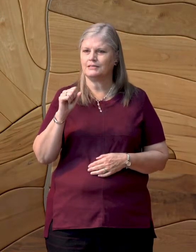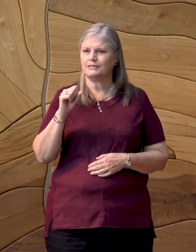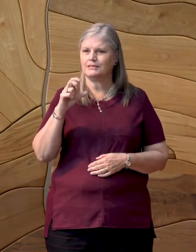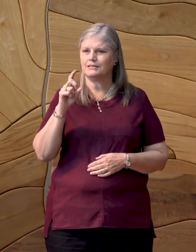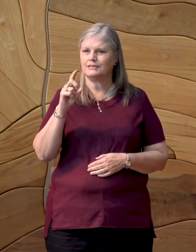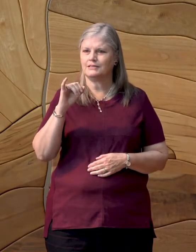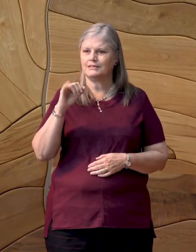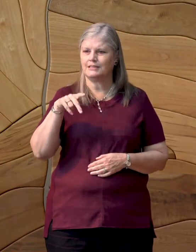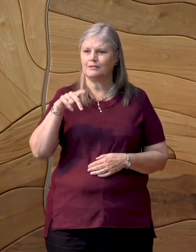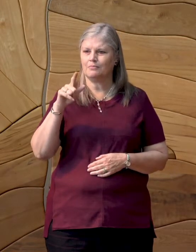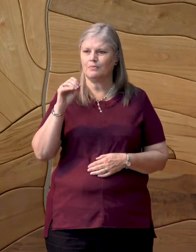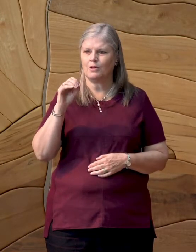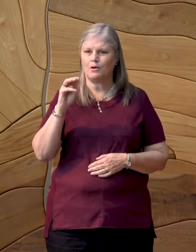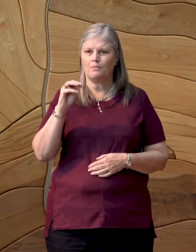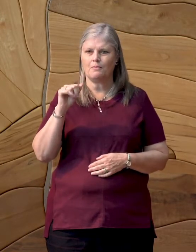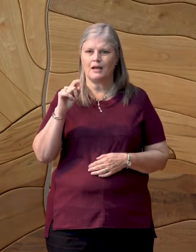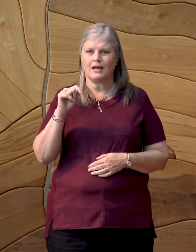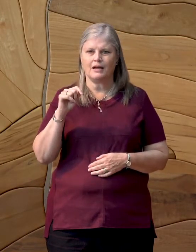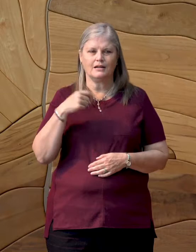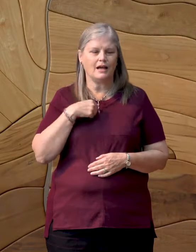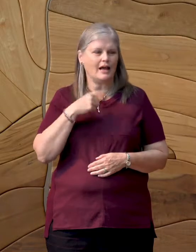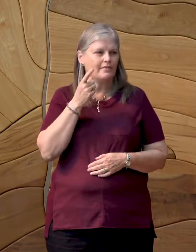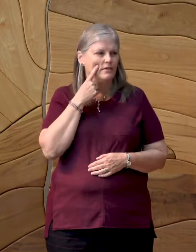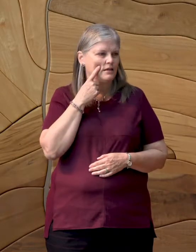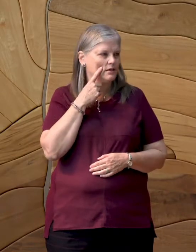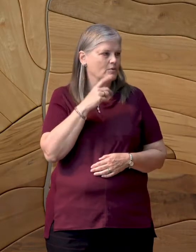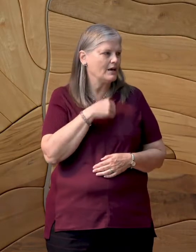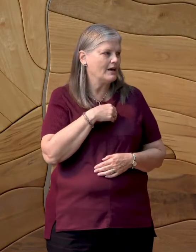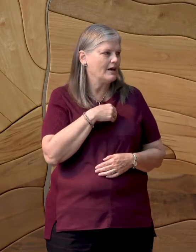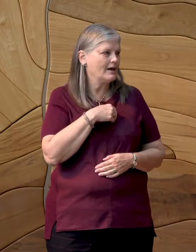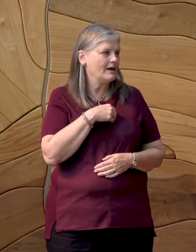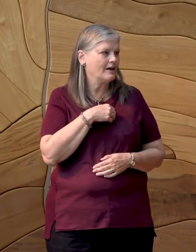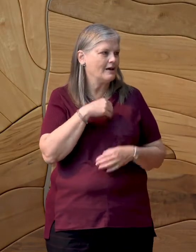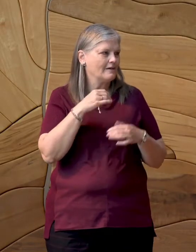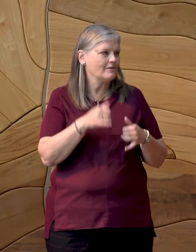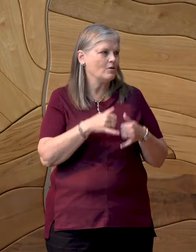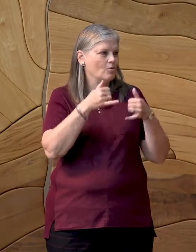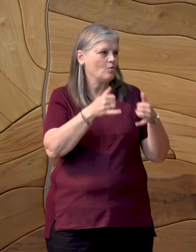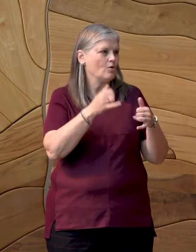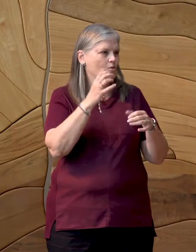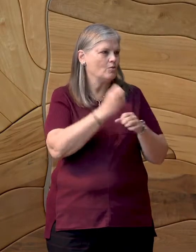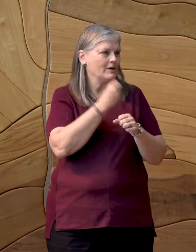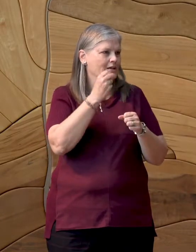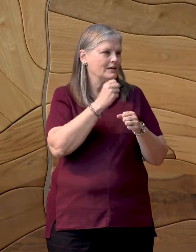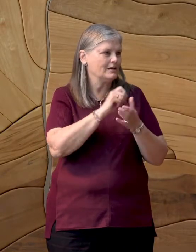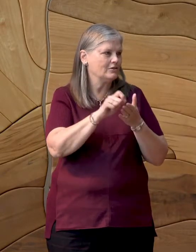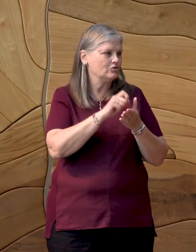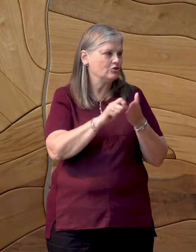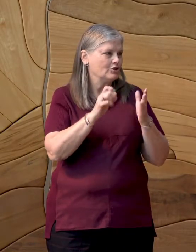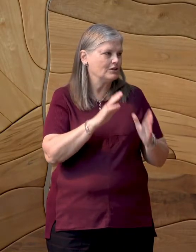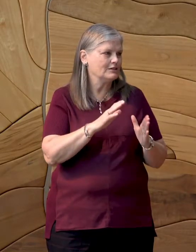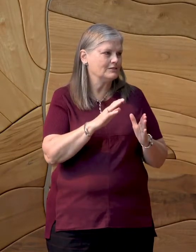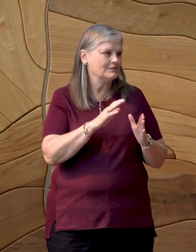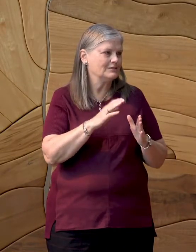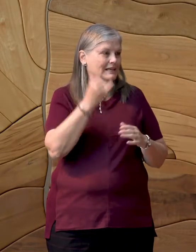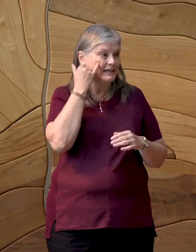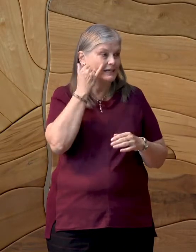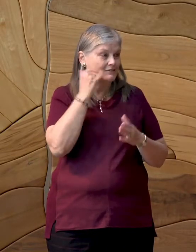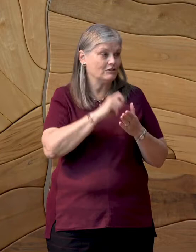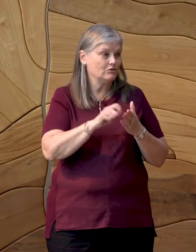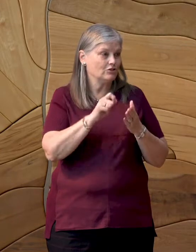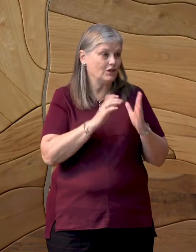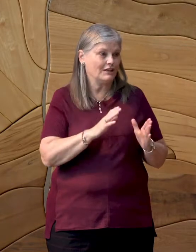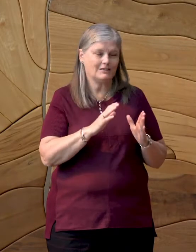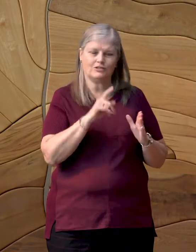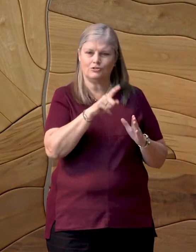here. I think we have an award-winning journalist. Once a journalist, always a journalist,